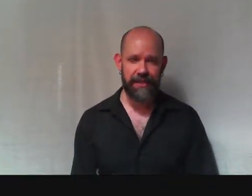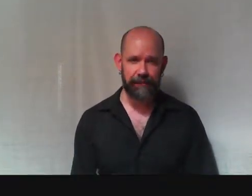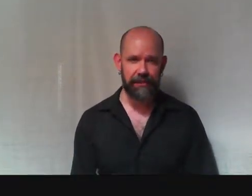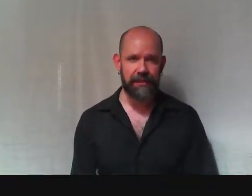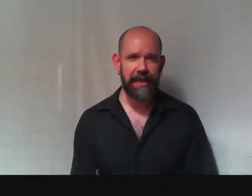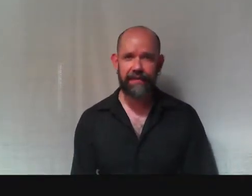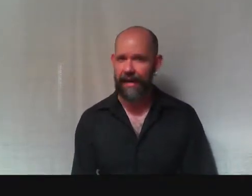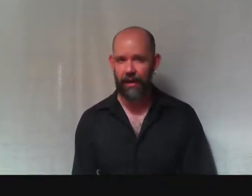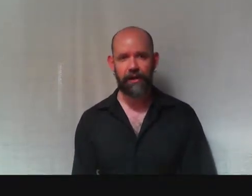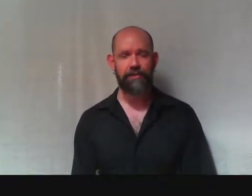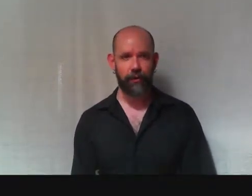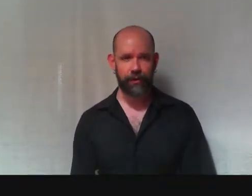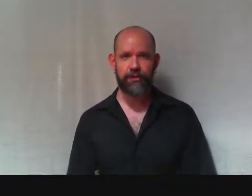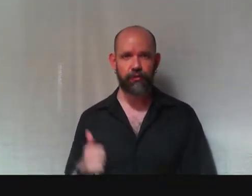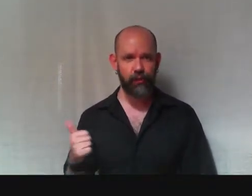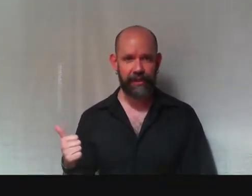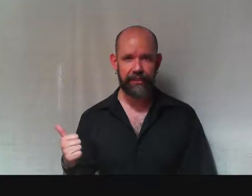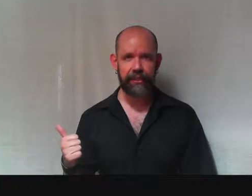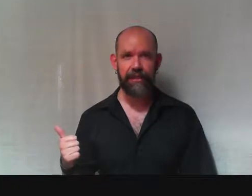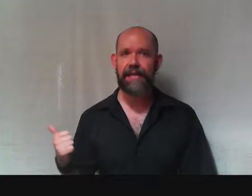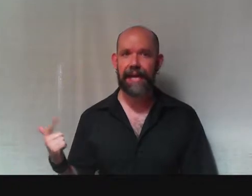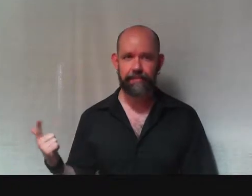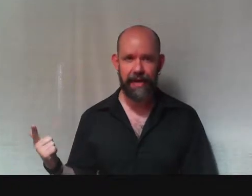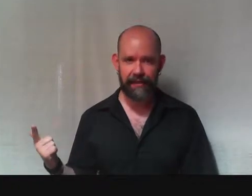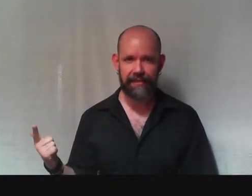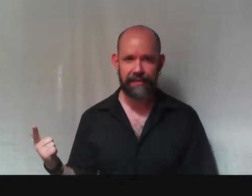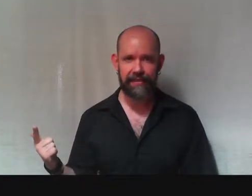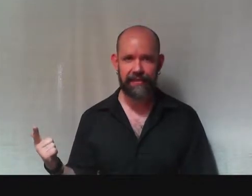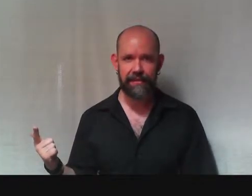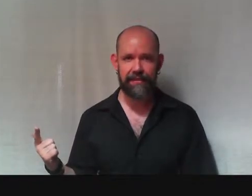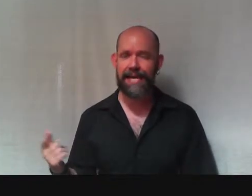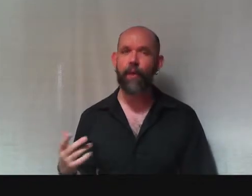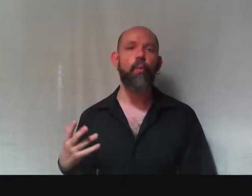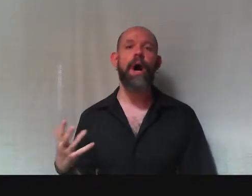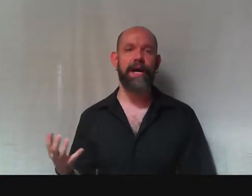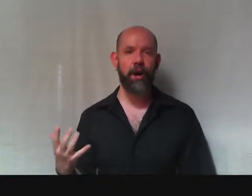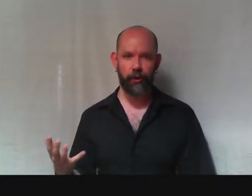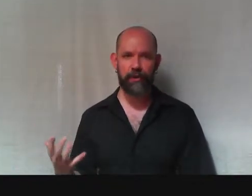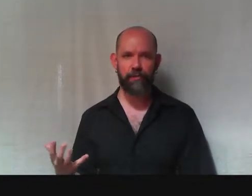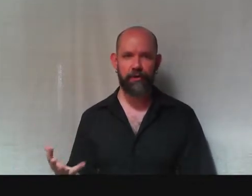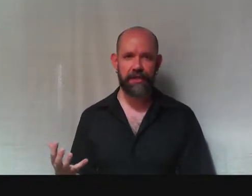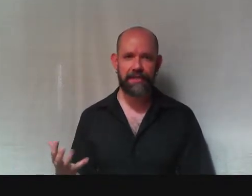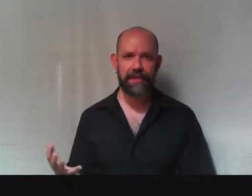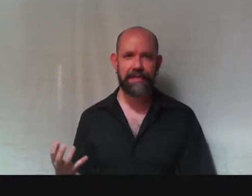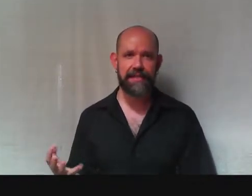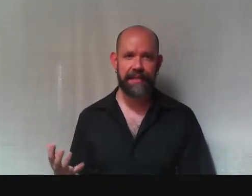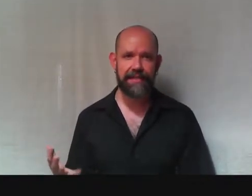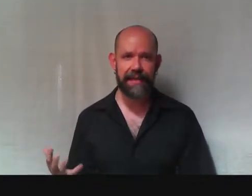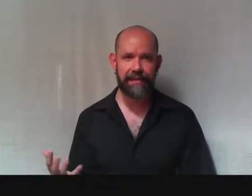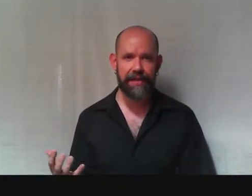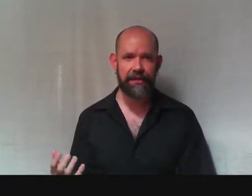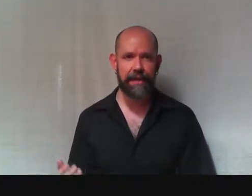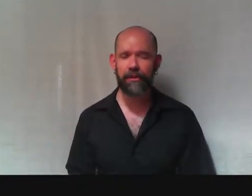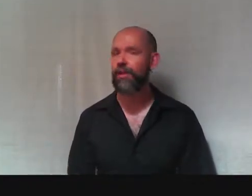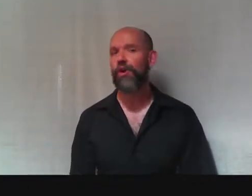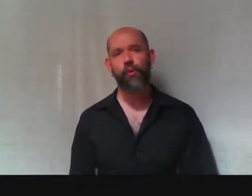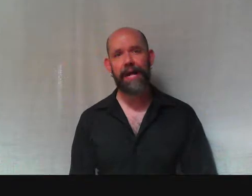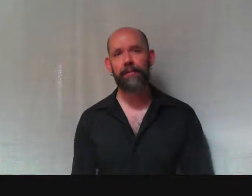table. And they are, of course, religion and politics. Now, why aren't we supposed to discuss these things at the dinner table? Well,